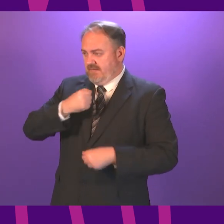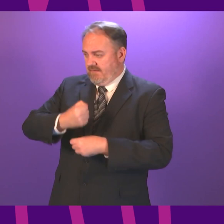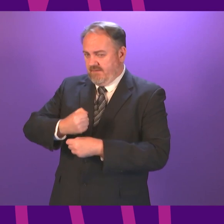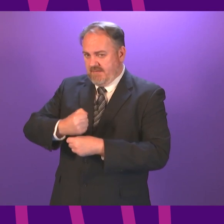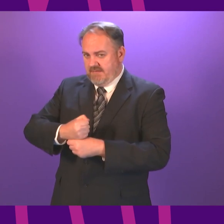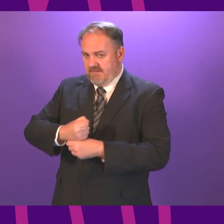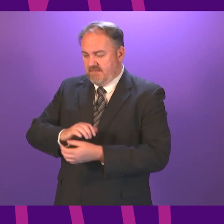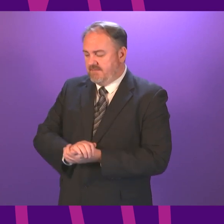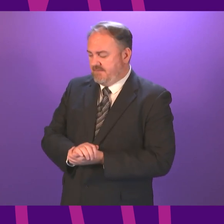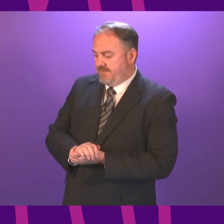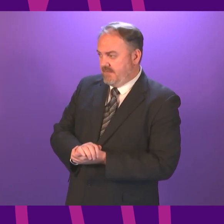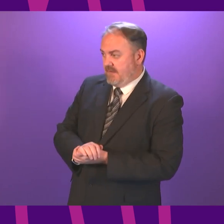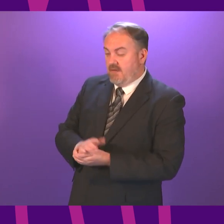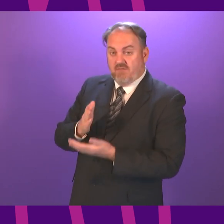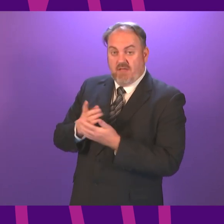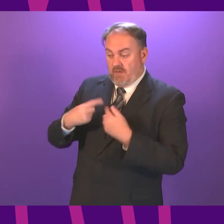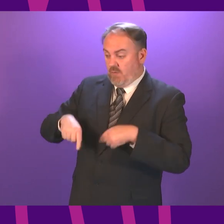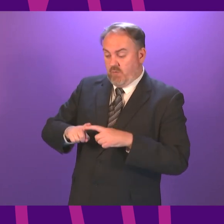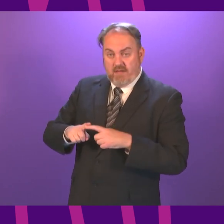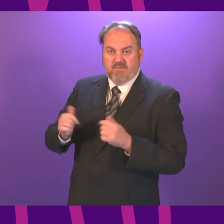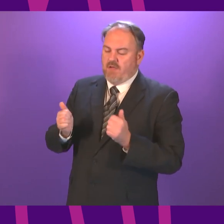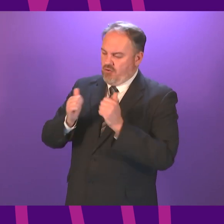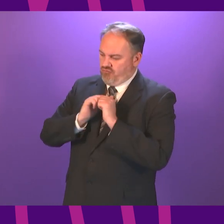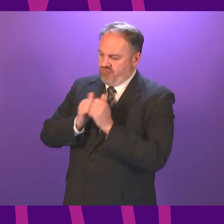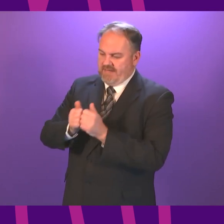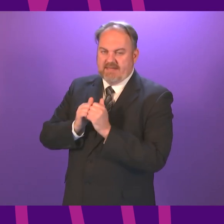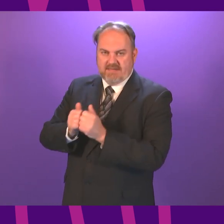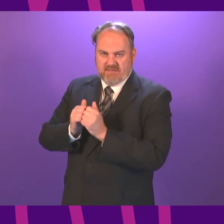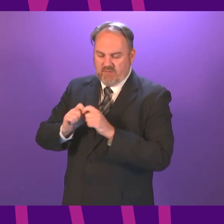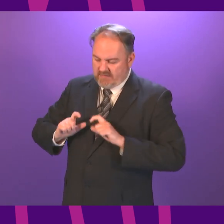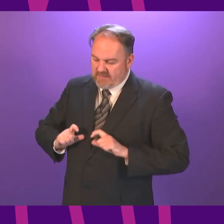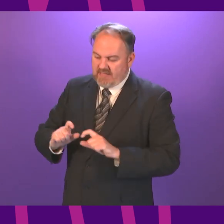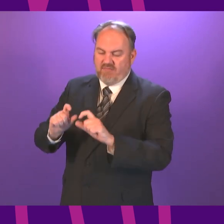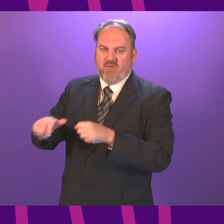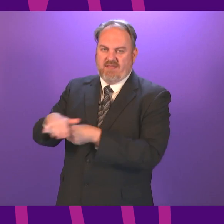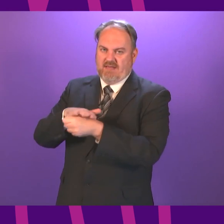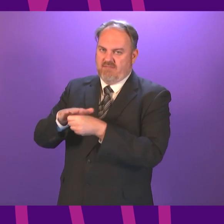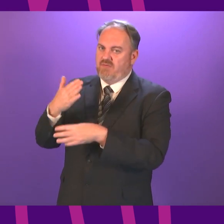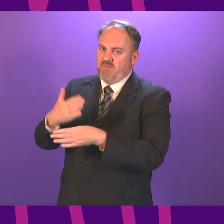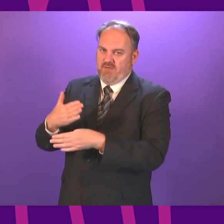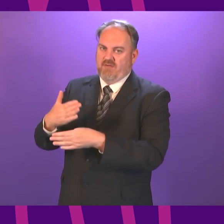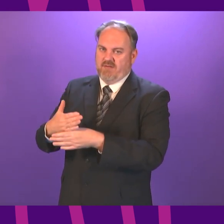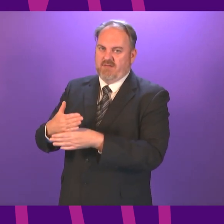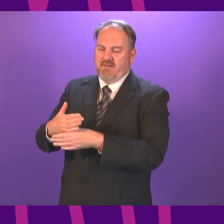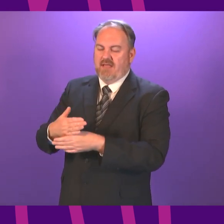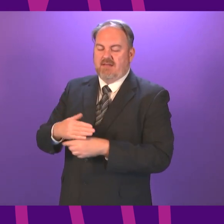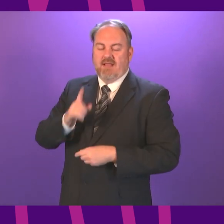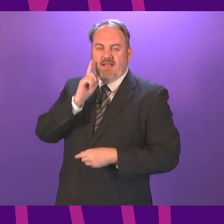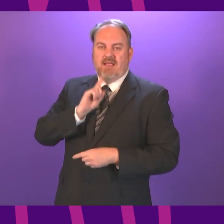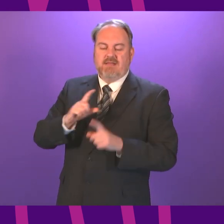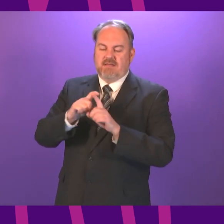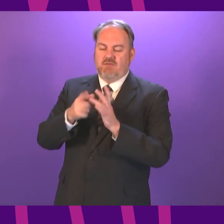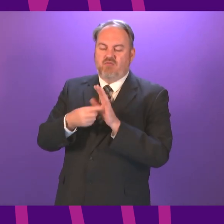me correctly I don't think it was the only manifesto to commit to taking forward obviously with appropriate consultation the recommendations in Lady Dorian's